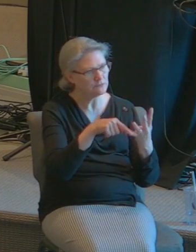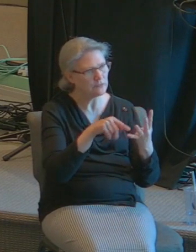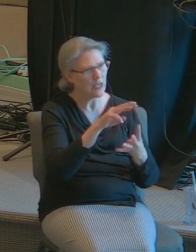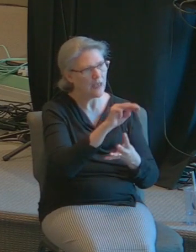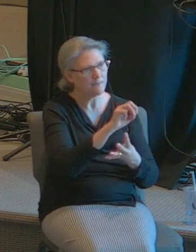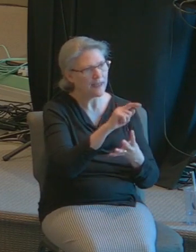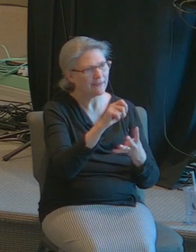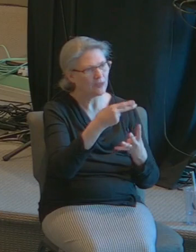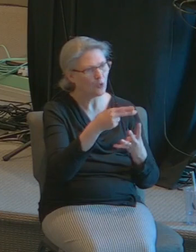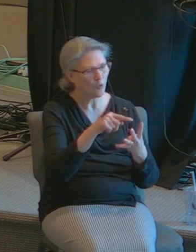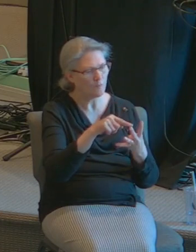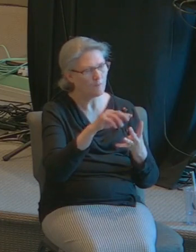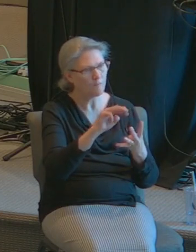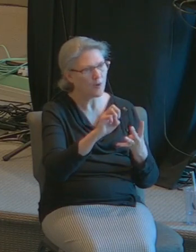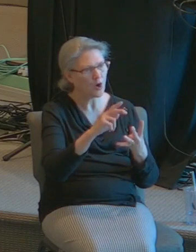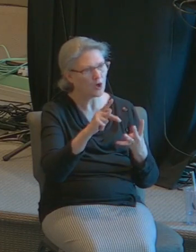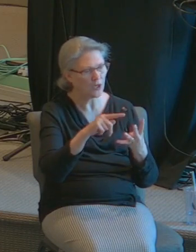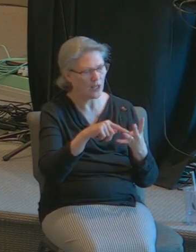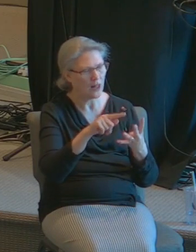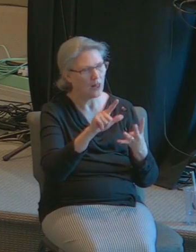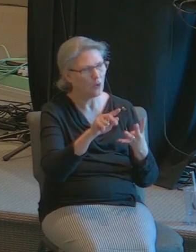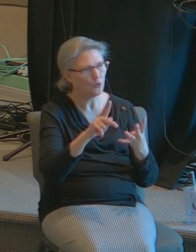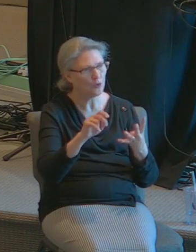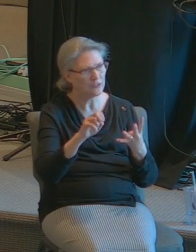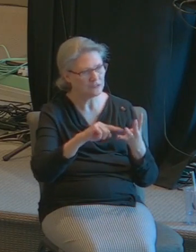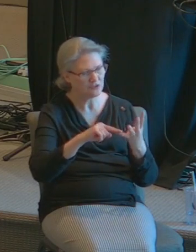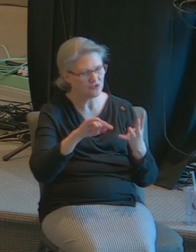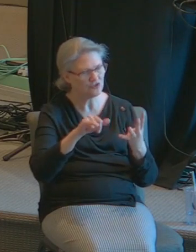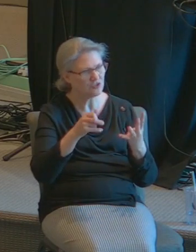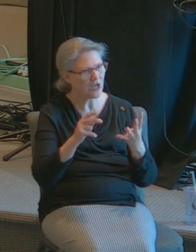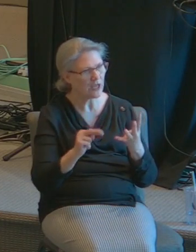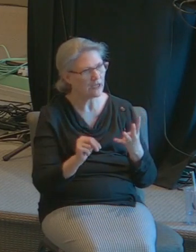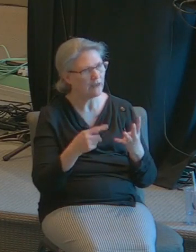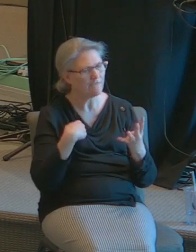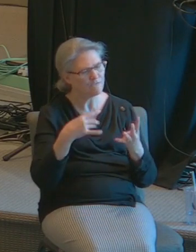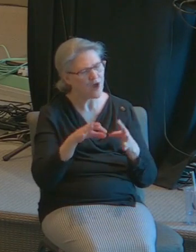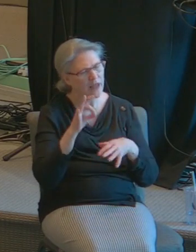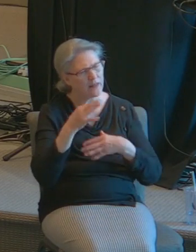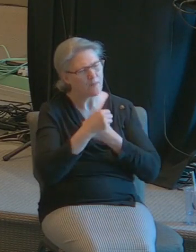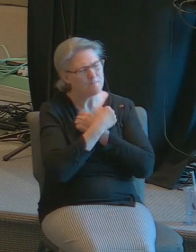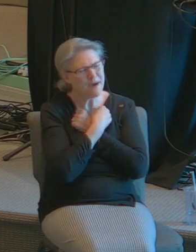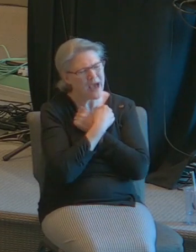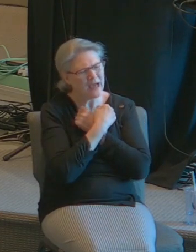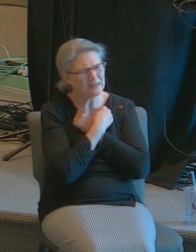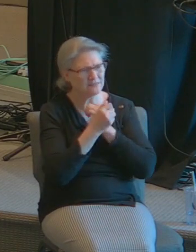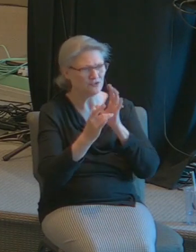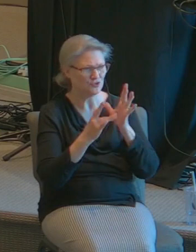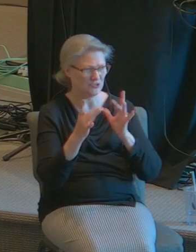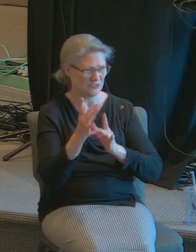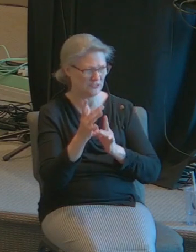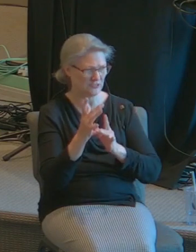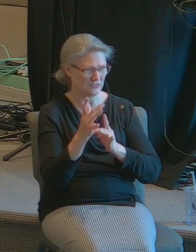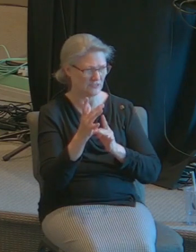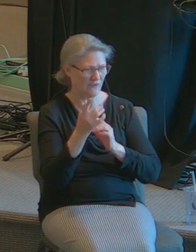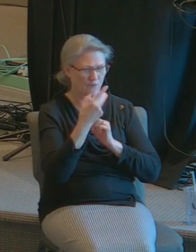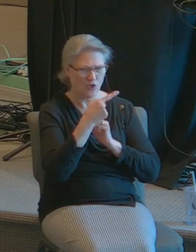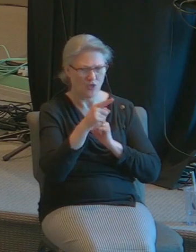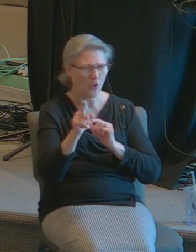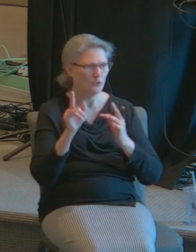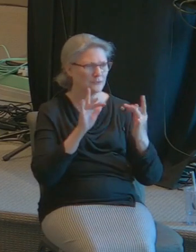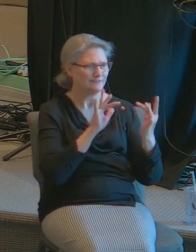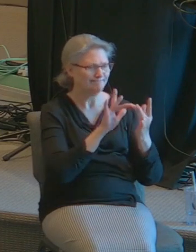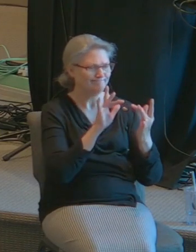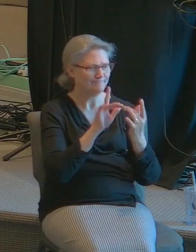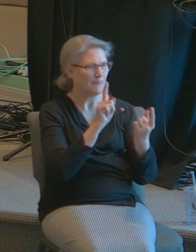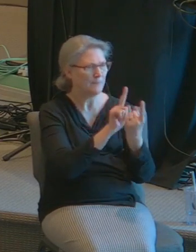you find the compassion of Jesus Christ for those that he comes in contact